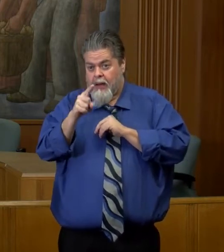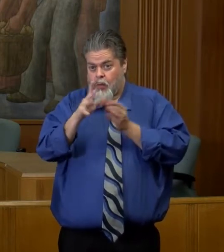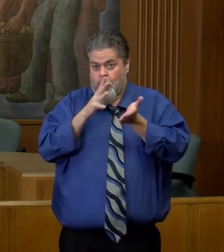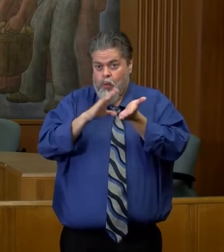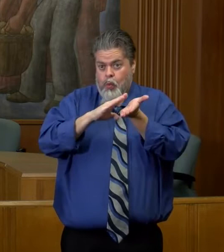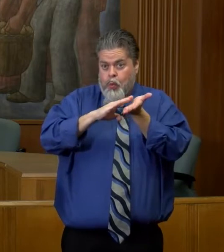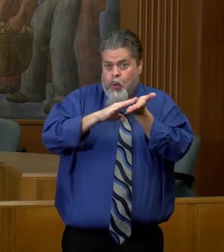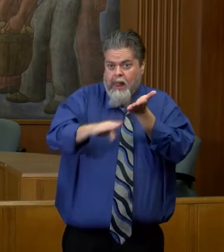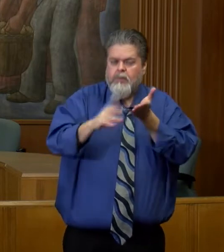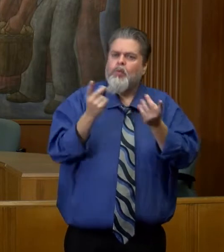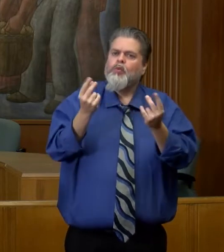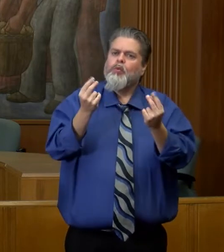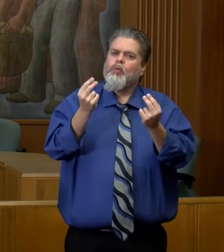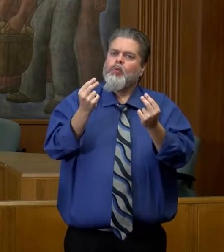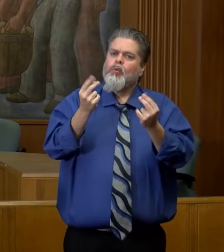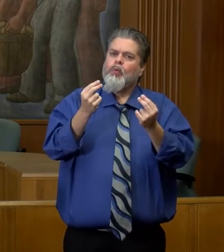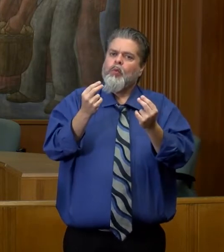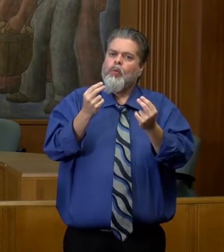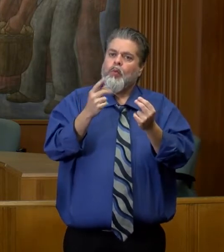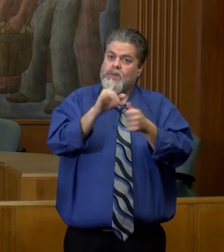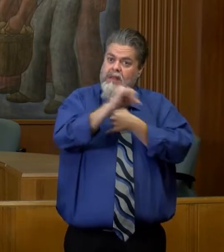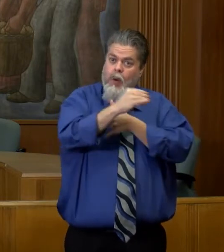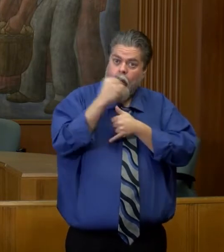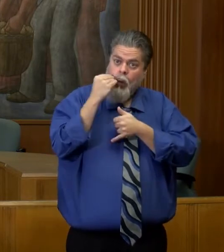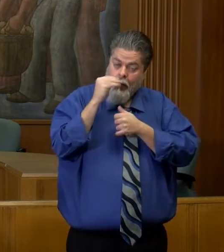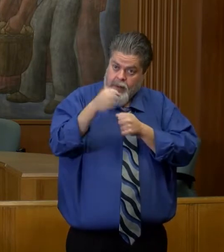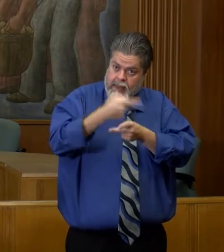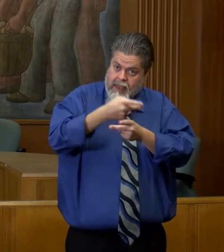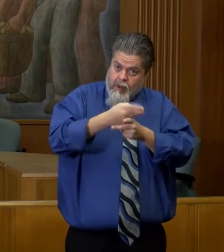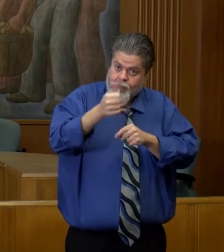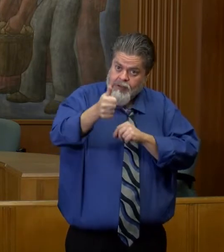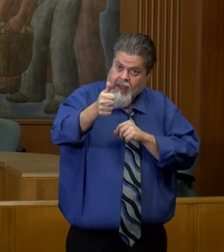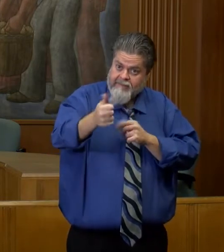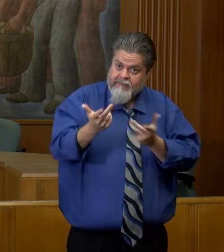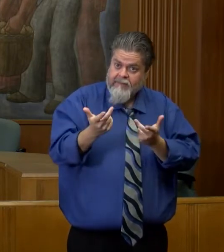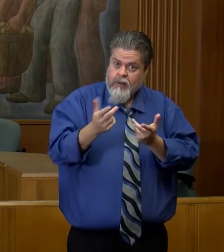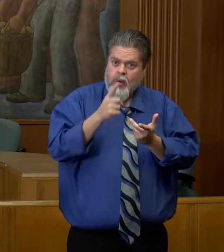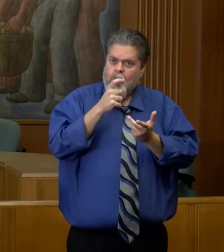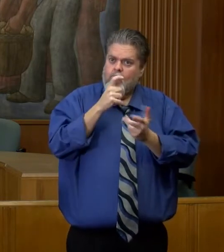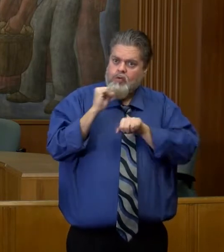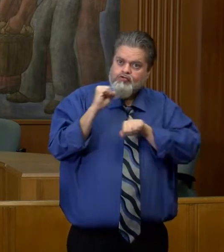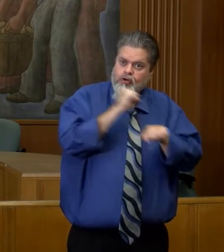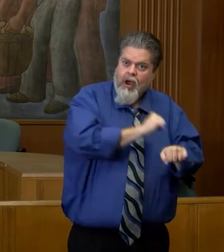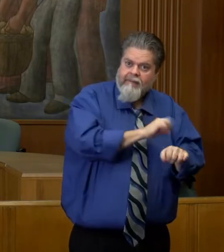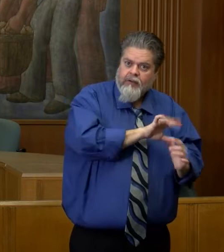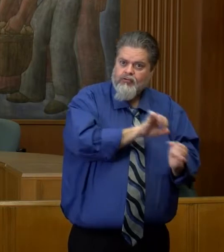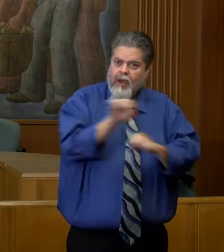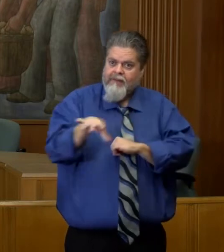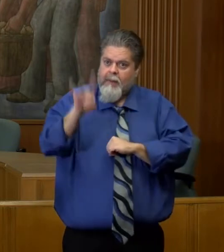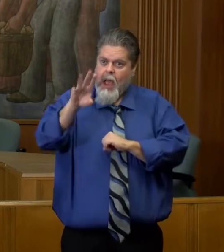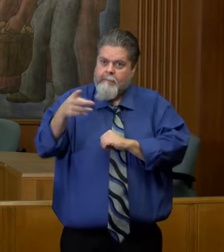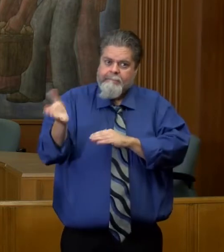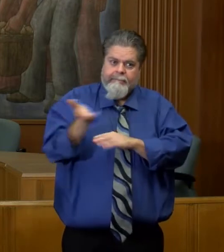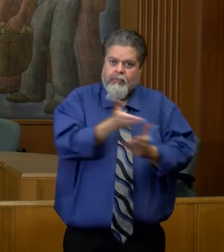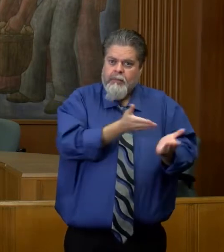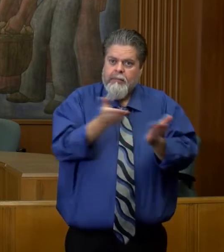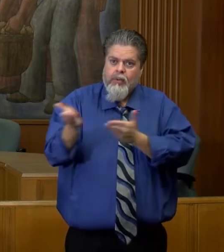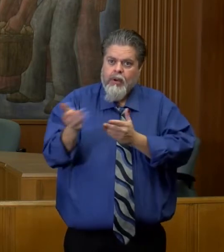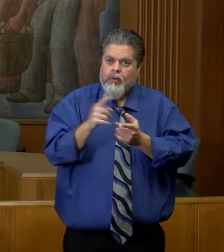of here. How are you going to get home? Is someone going to come get you? Did you drive yourself? Are you able to drive now?